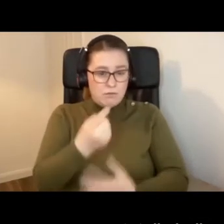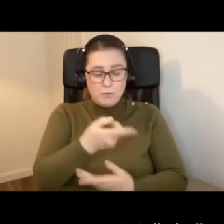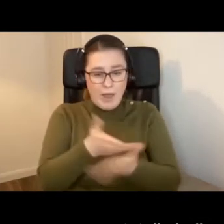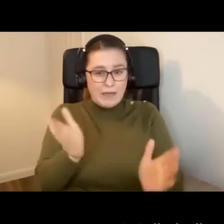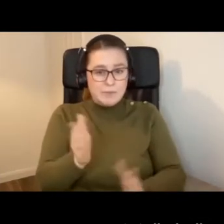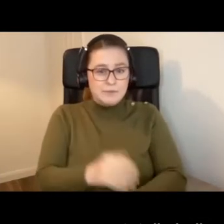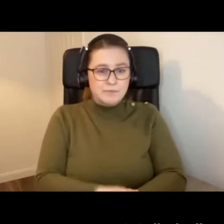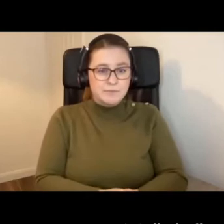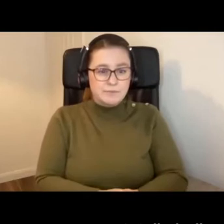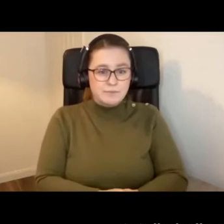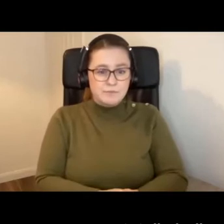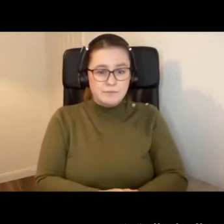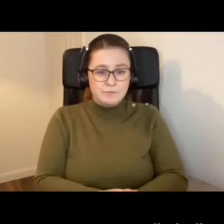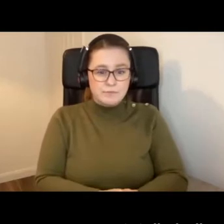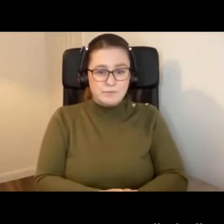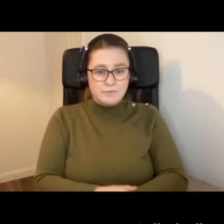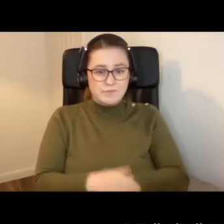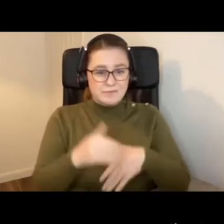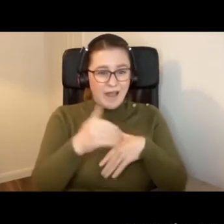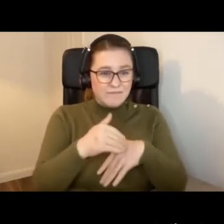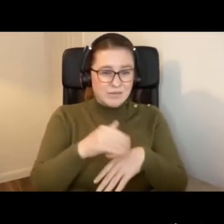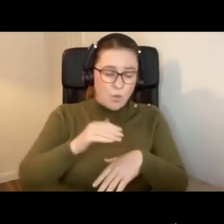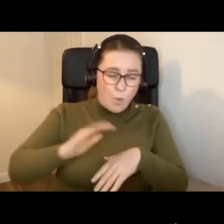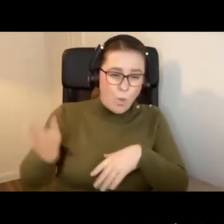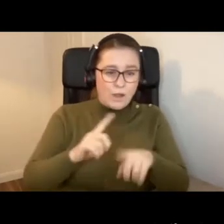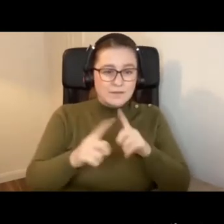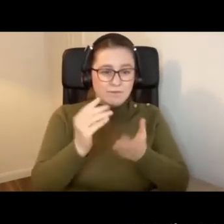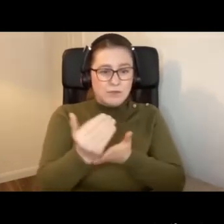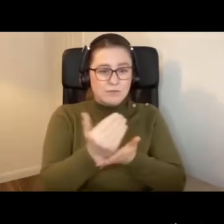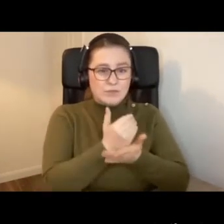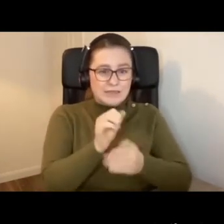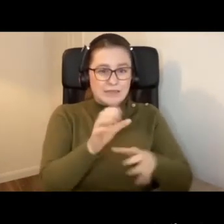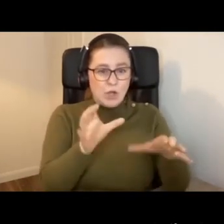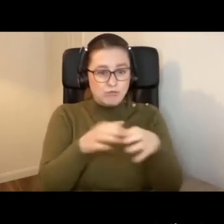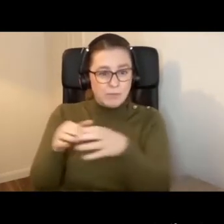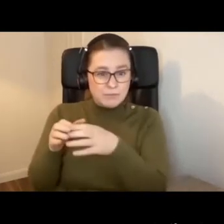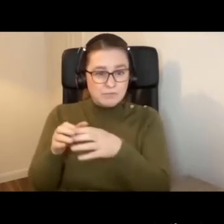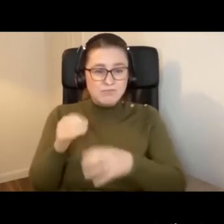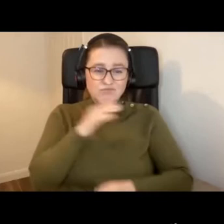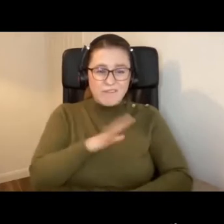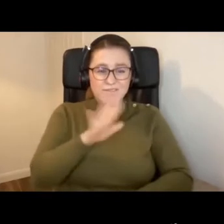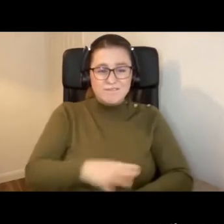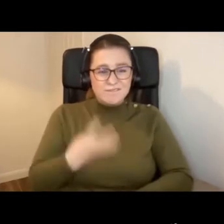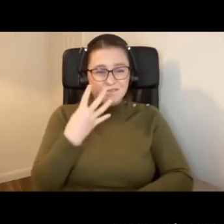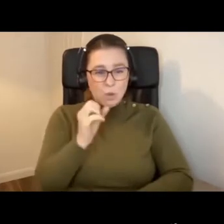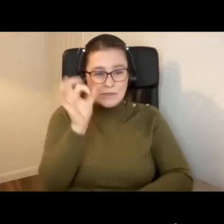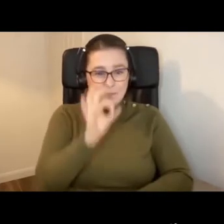across, it affects across the protected group with 40% of the population being